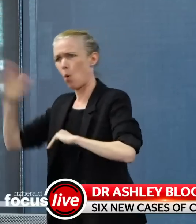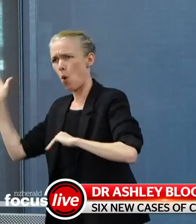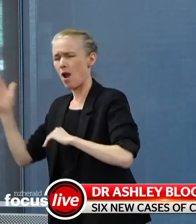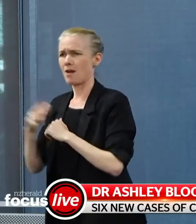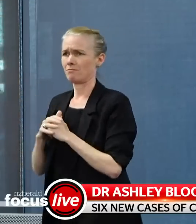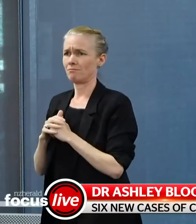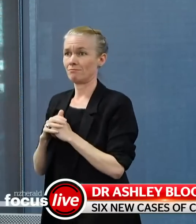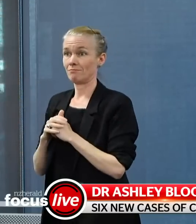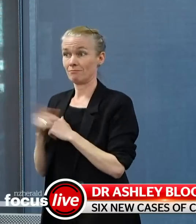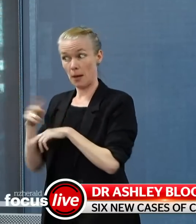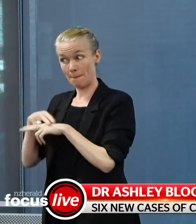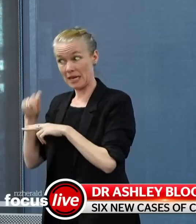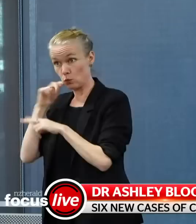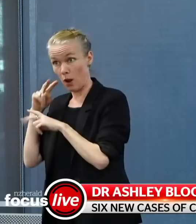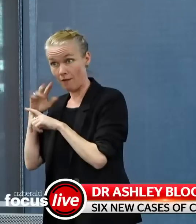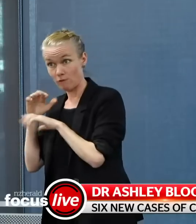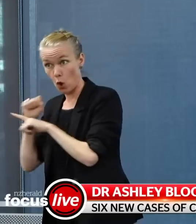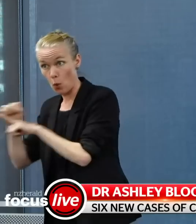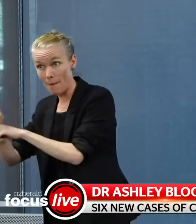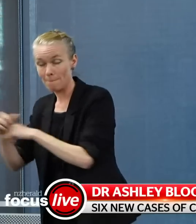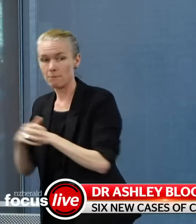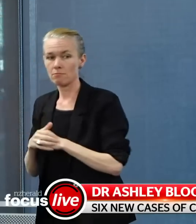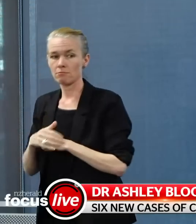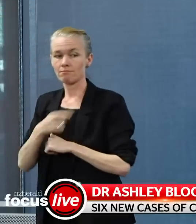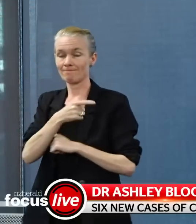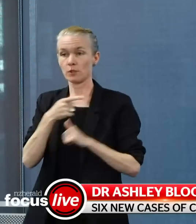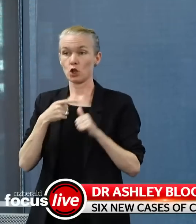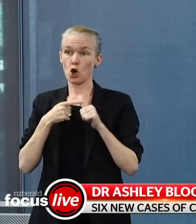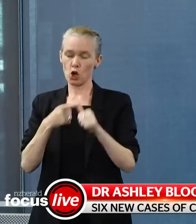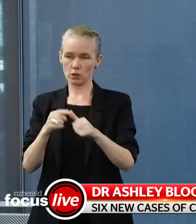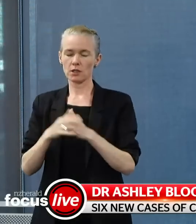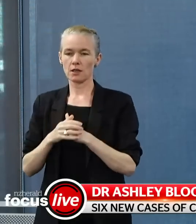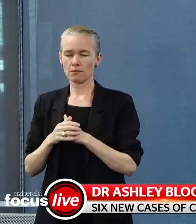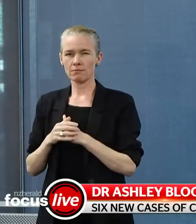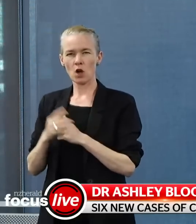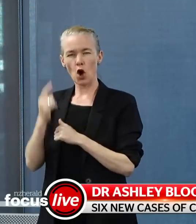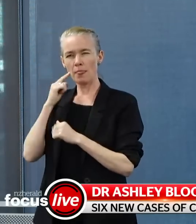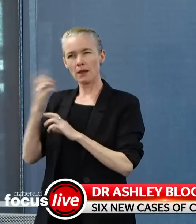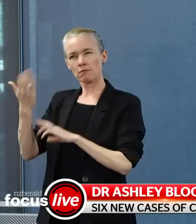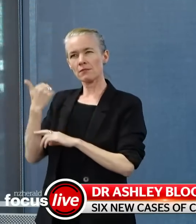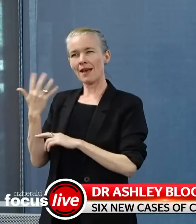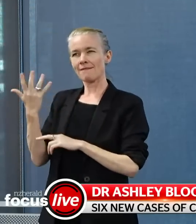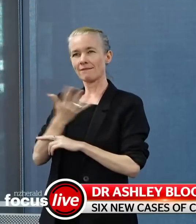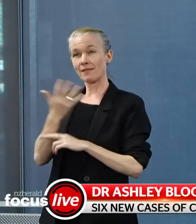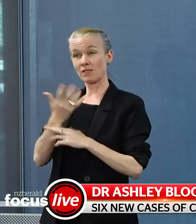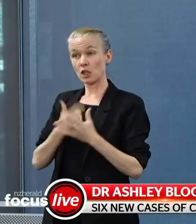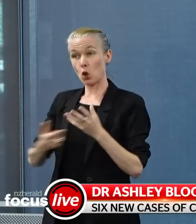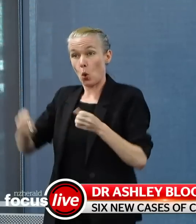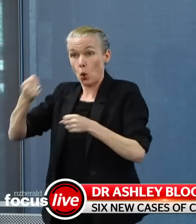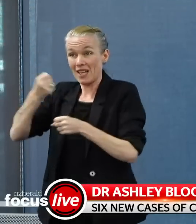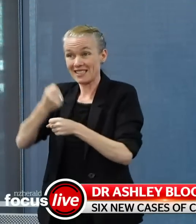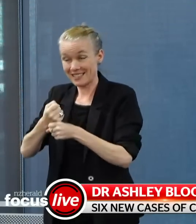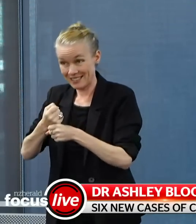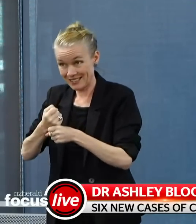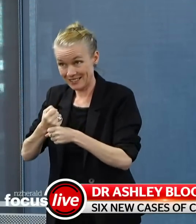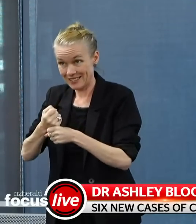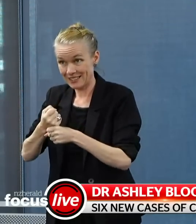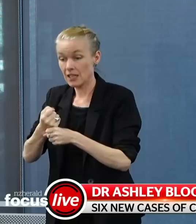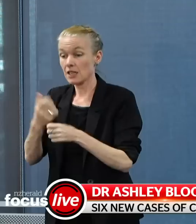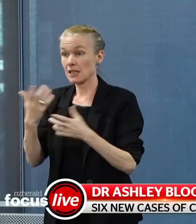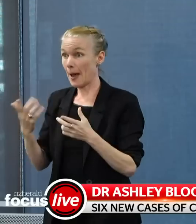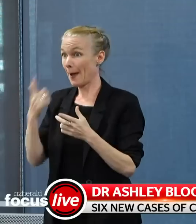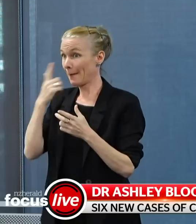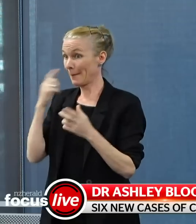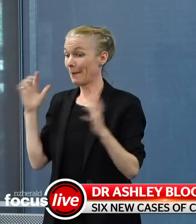which was after Auckland was in an Alert Level 3 stance. And I understand that the police were